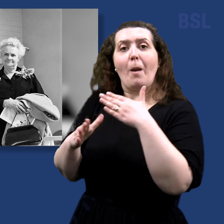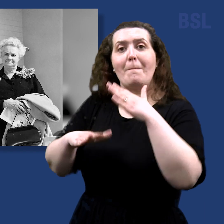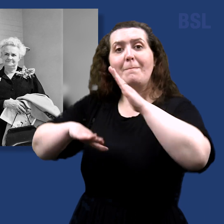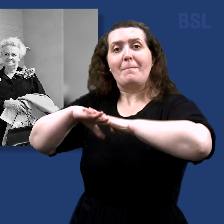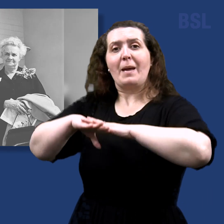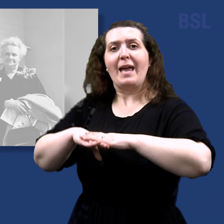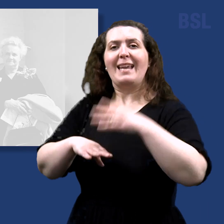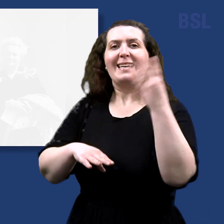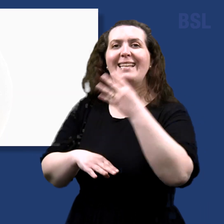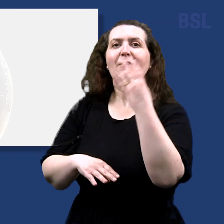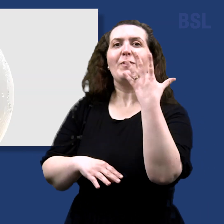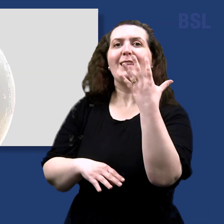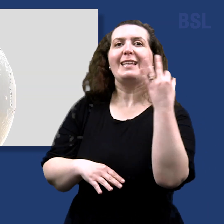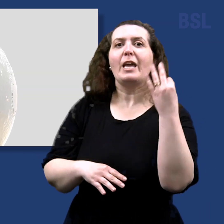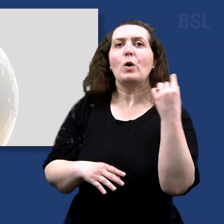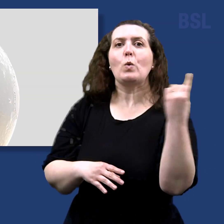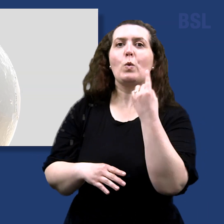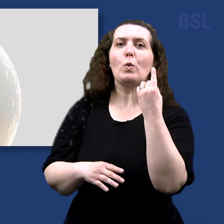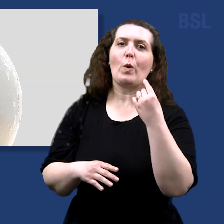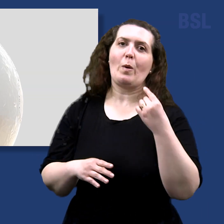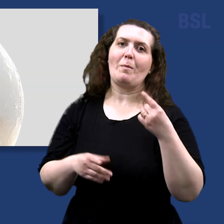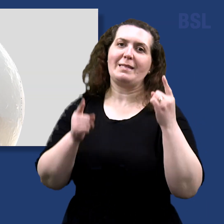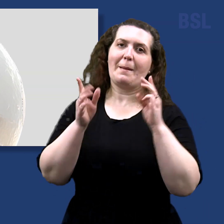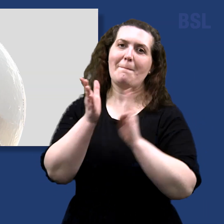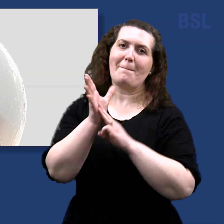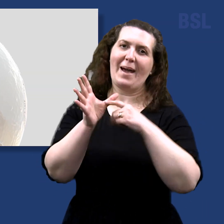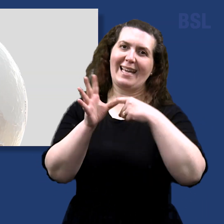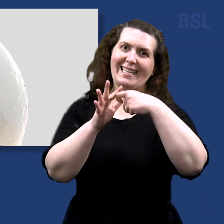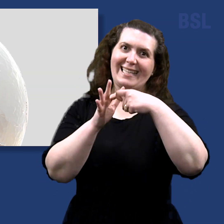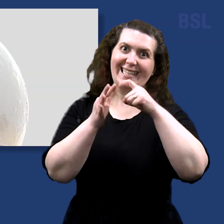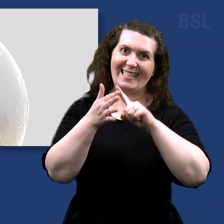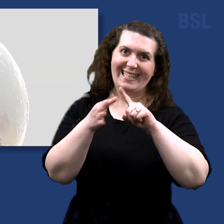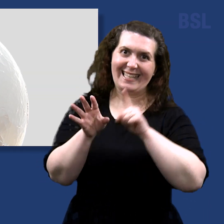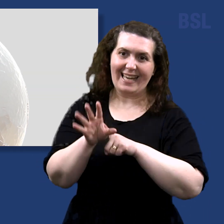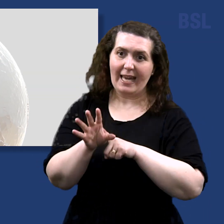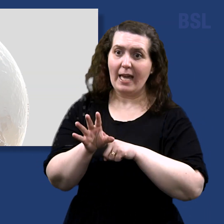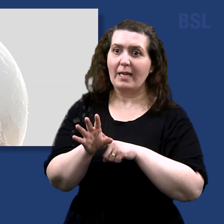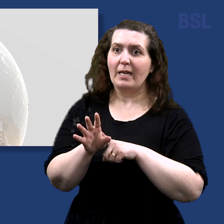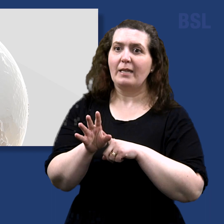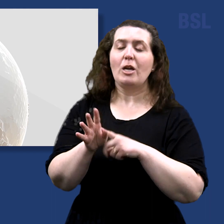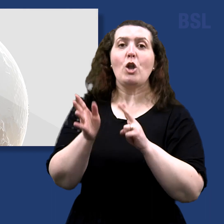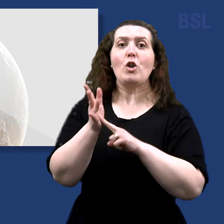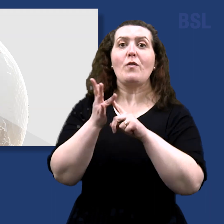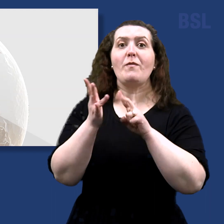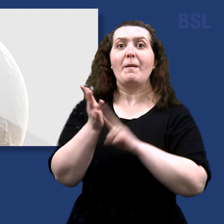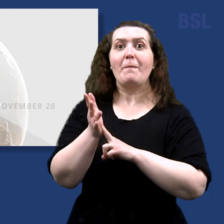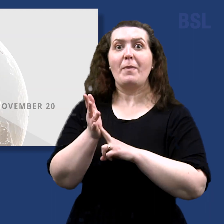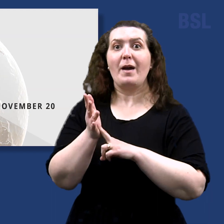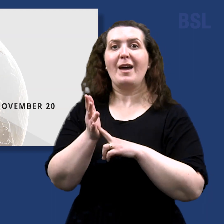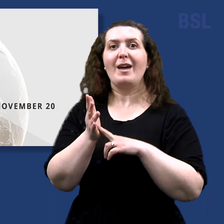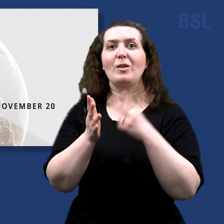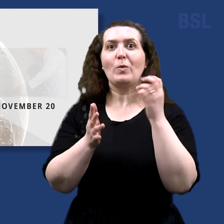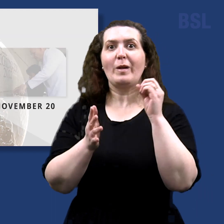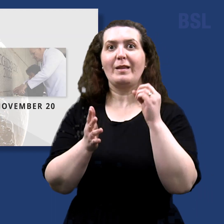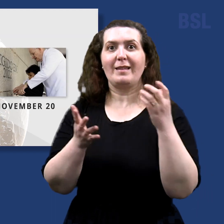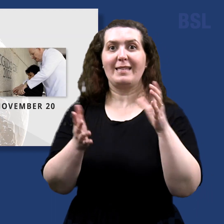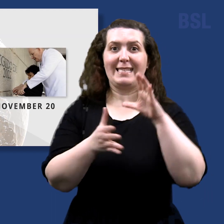President David O. McKay. On November 20th, two temples were dedicated in South America. Elder Dale G.